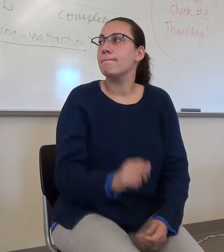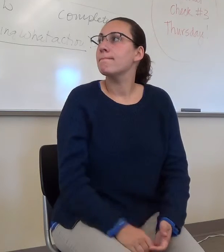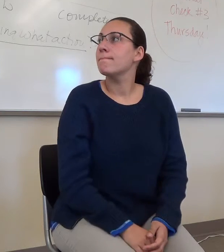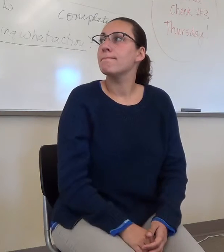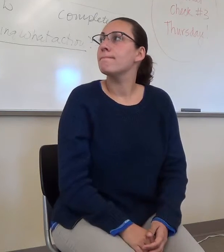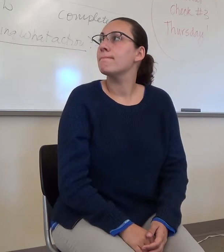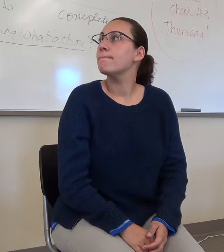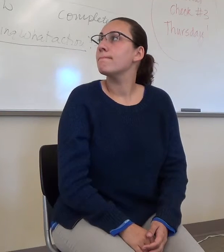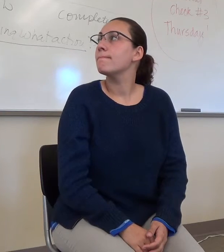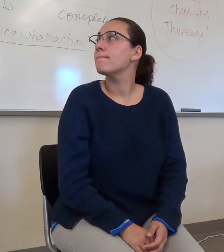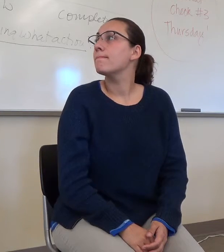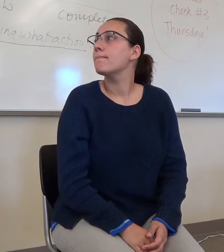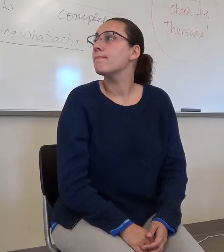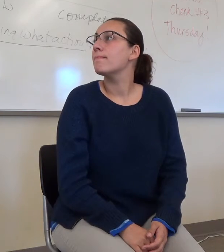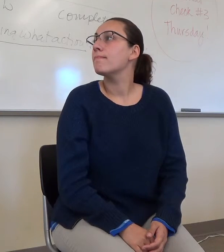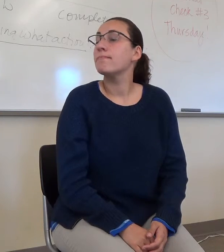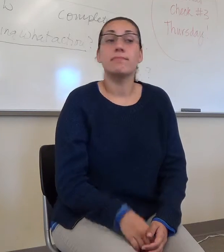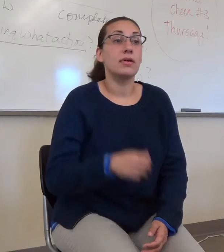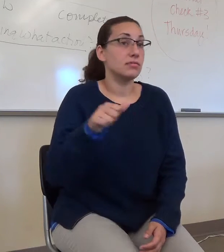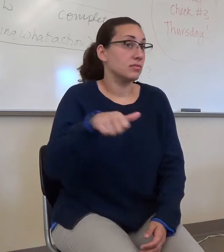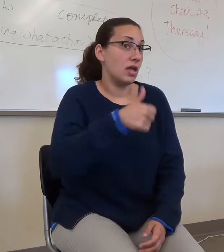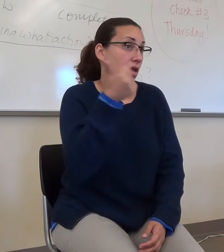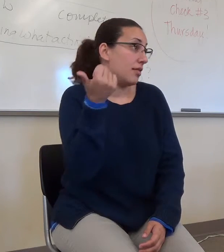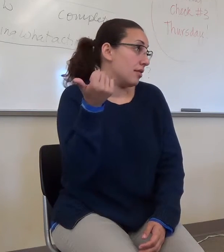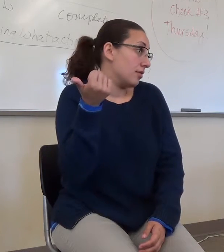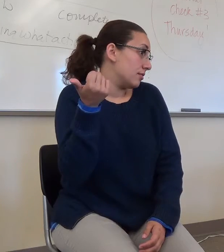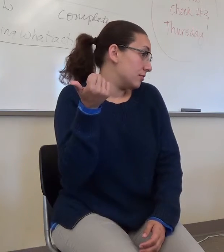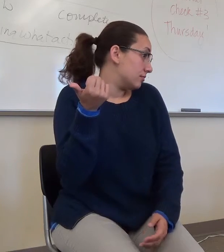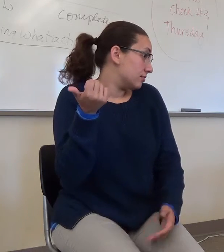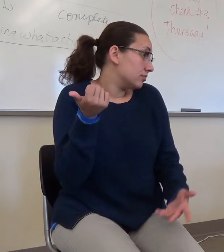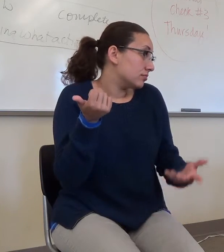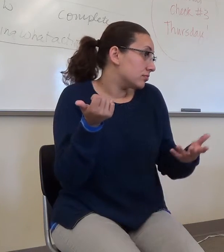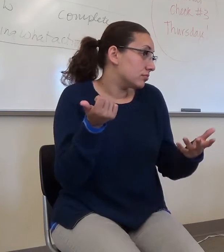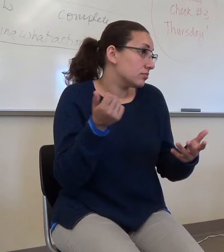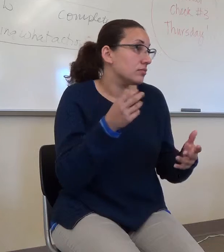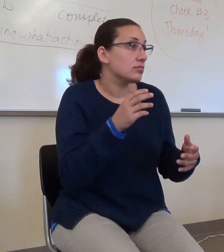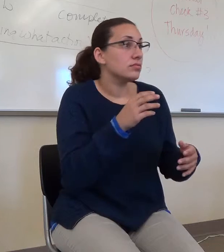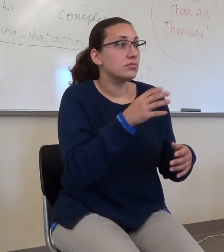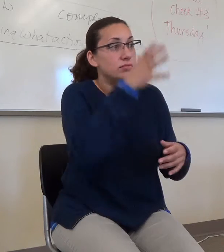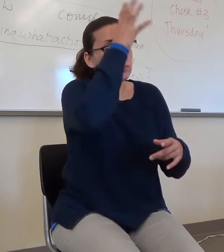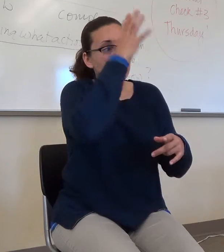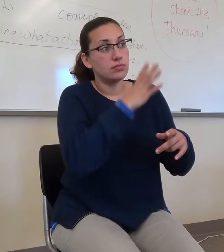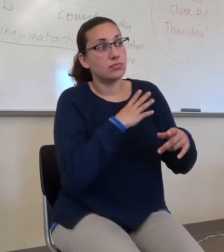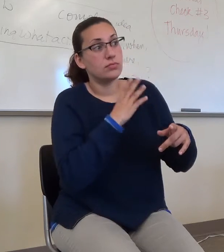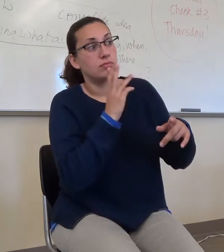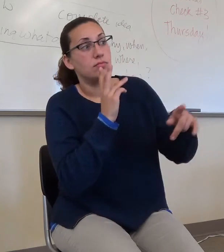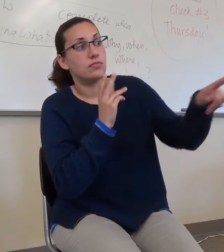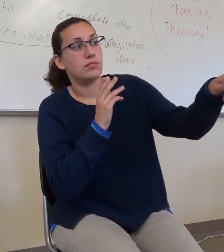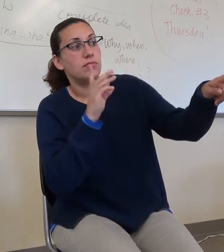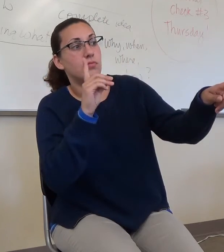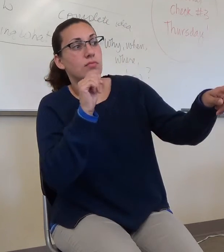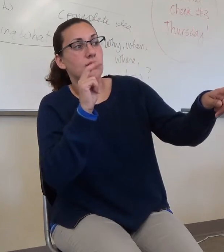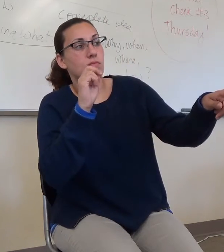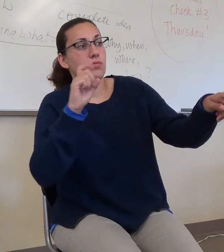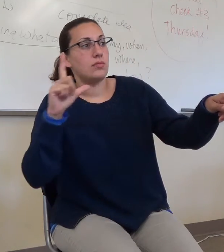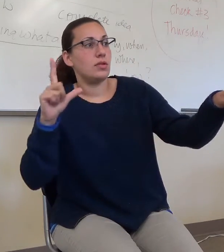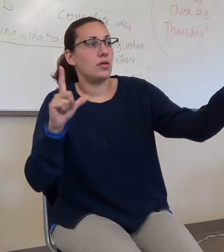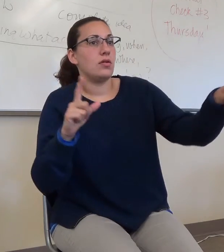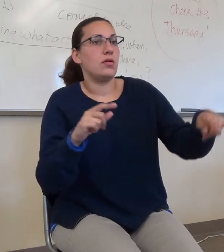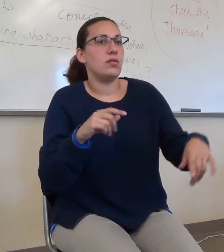Anything else? Okay, Daniel? They turned it into a professional school. Okay. Yeah. But they made